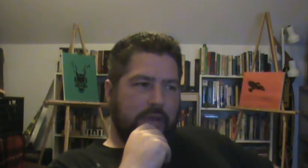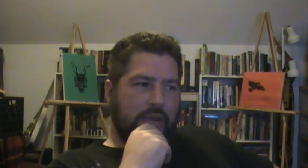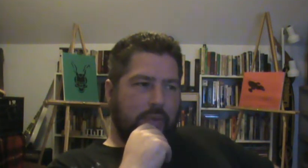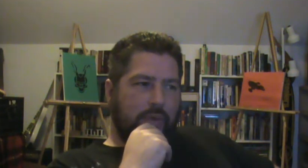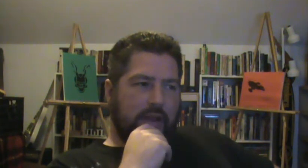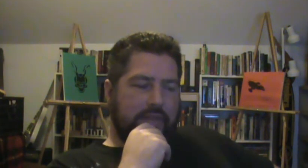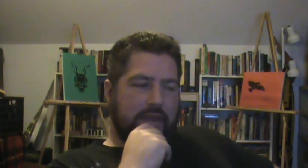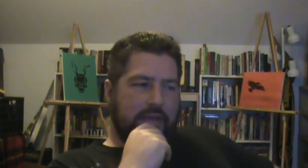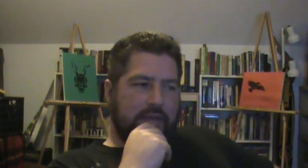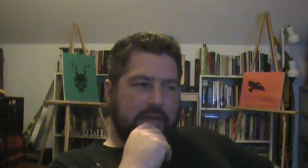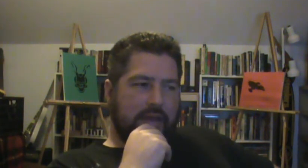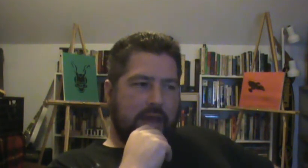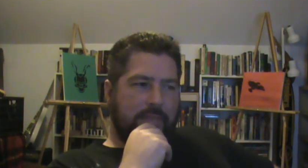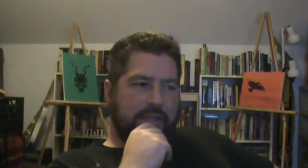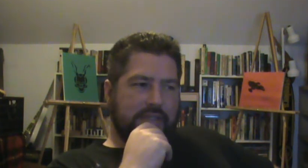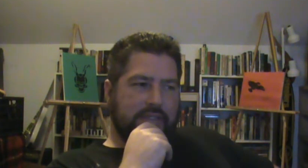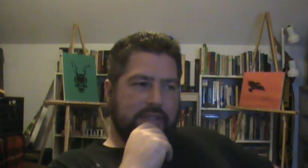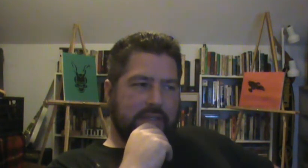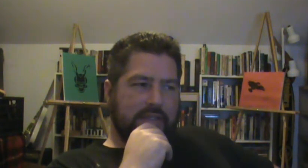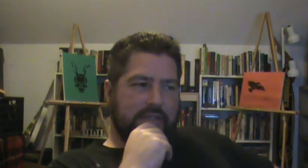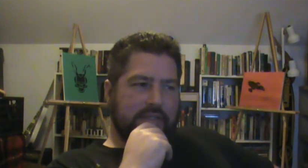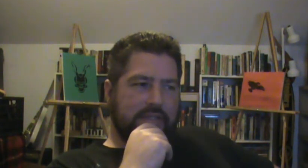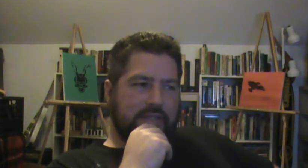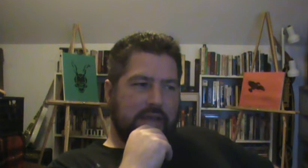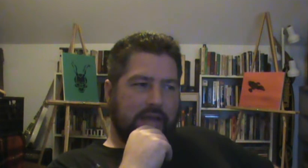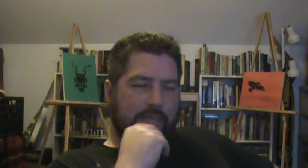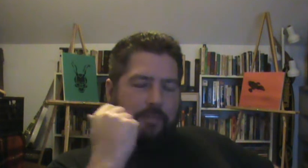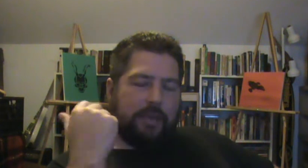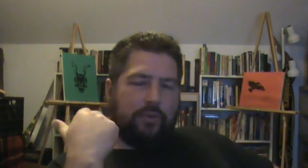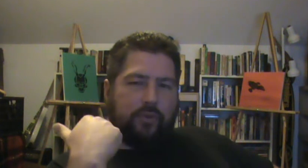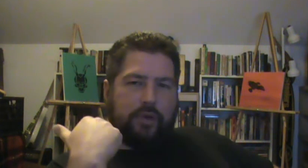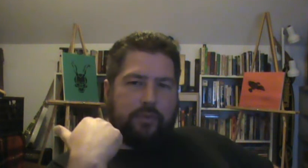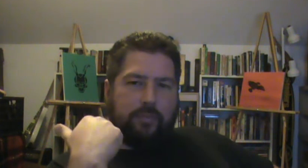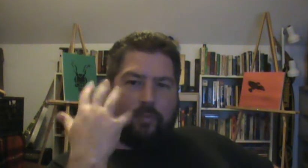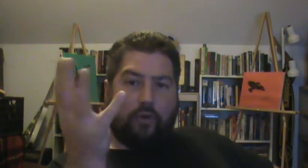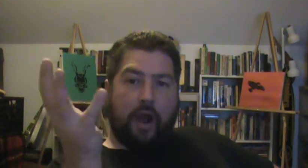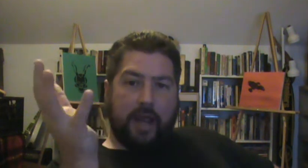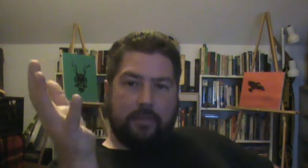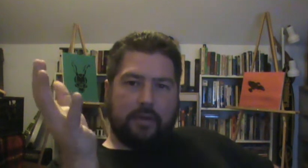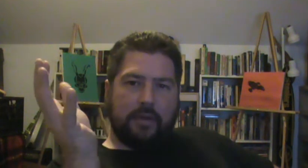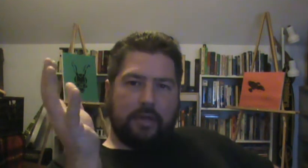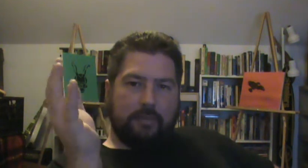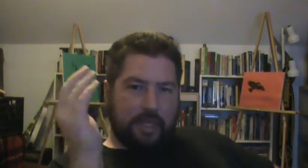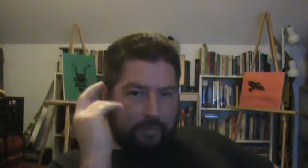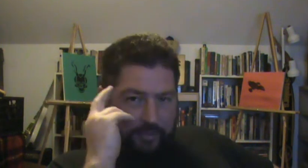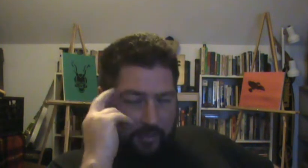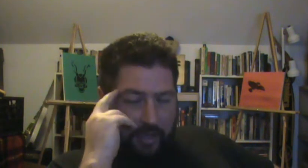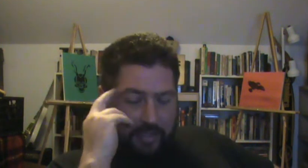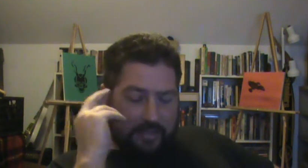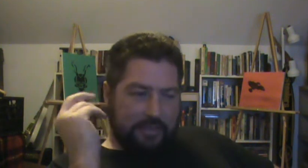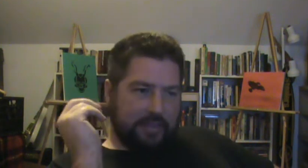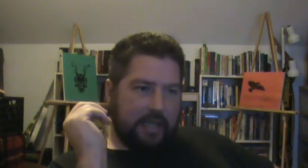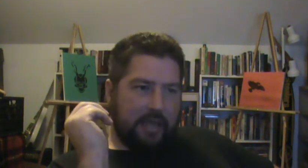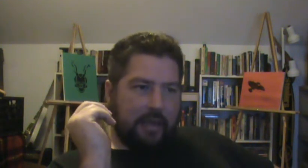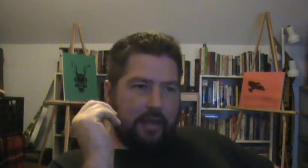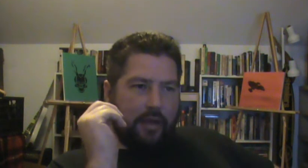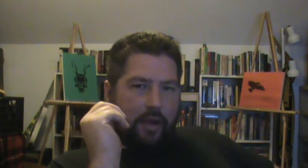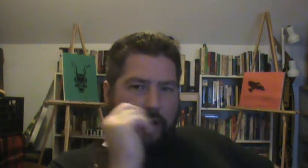What I think happens is people will prime people's mind to say, OK,